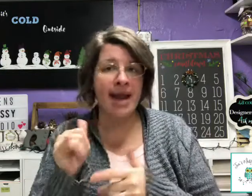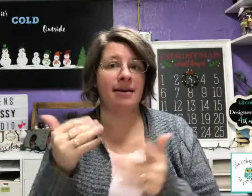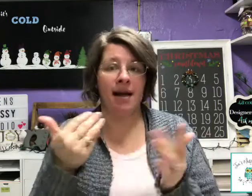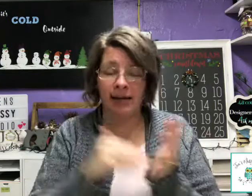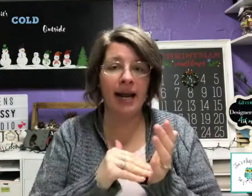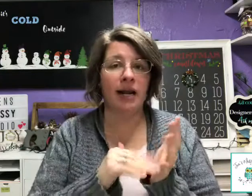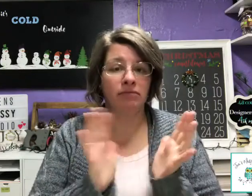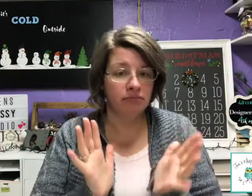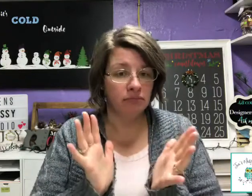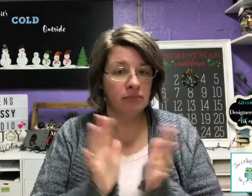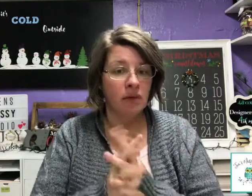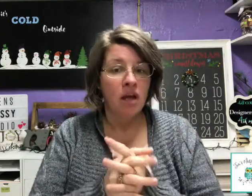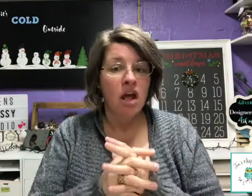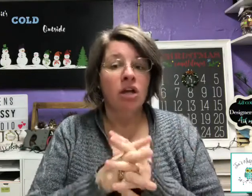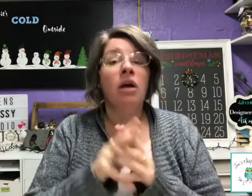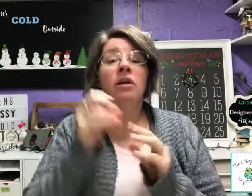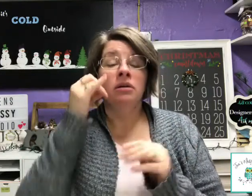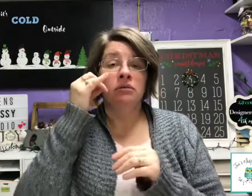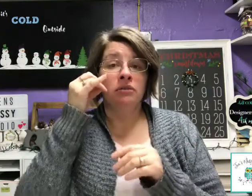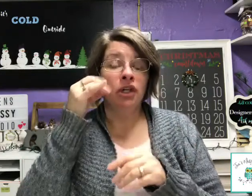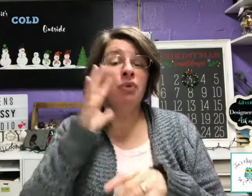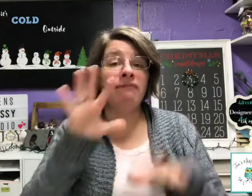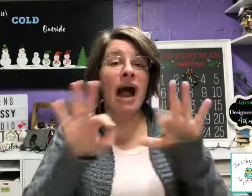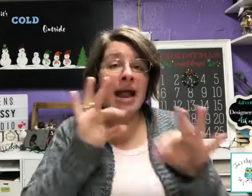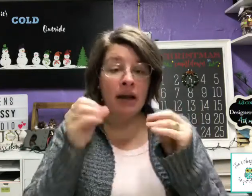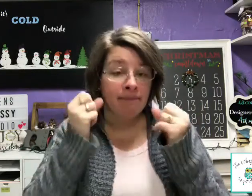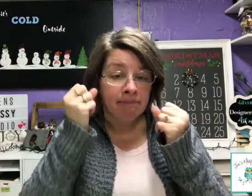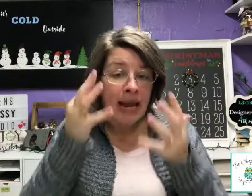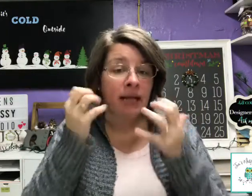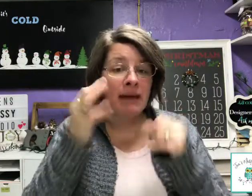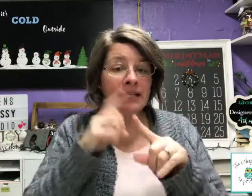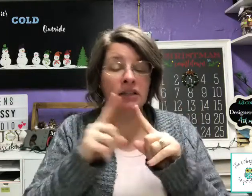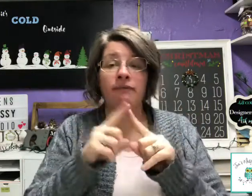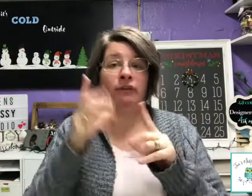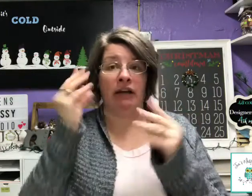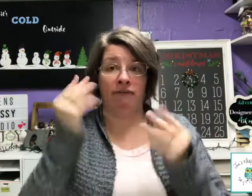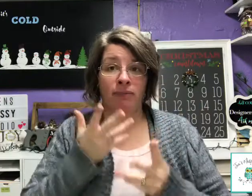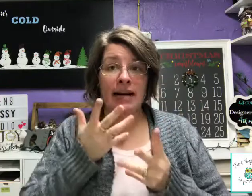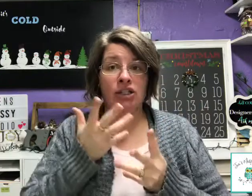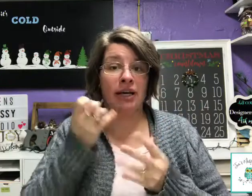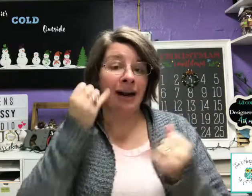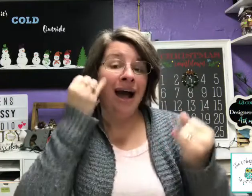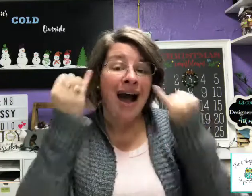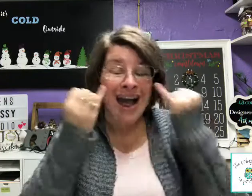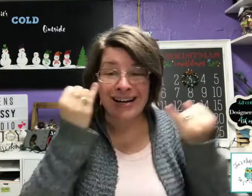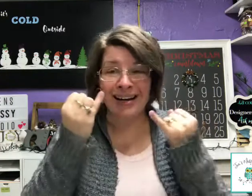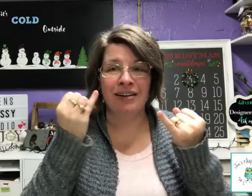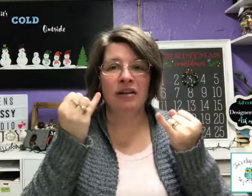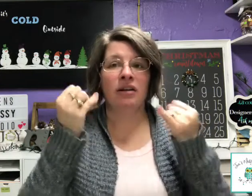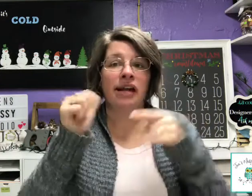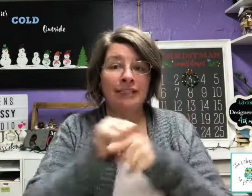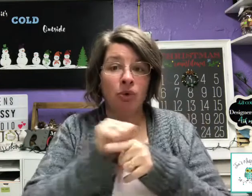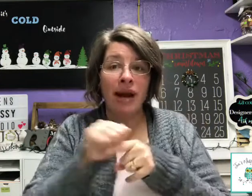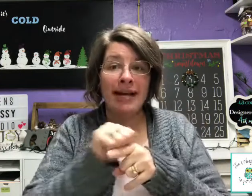read, again. You will find many, many different information on how